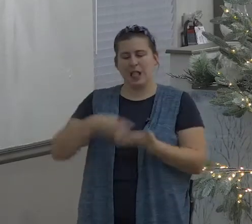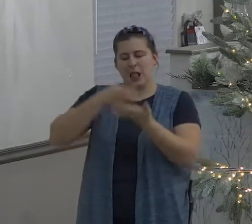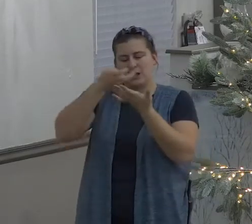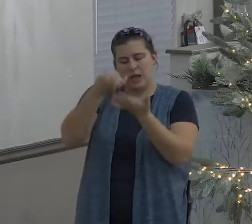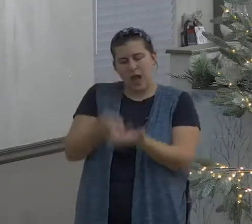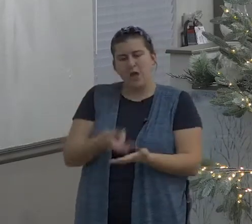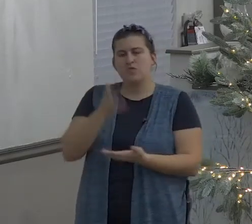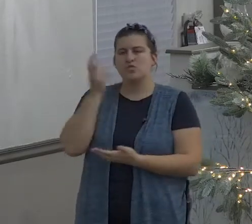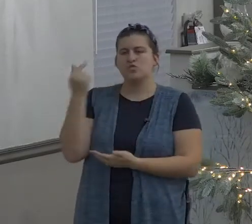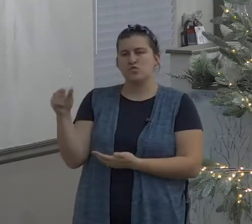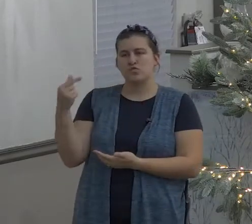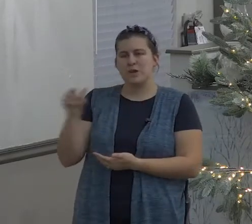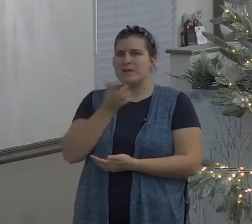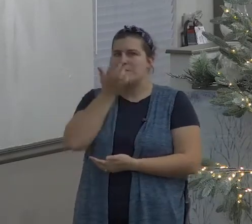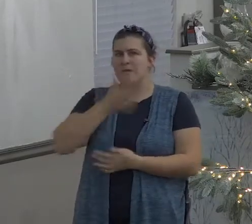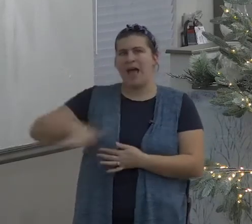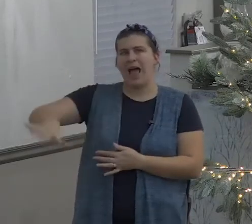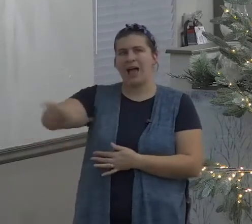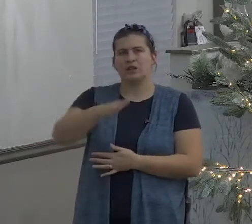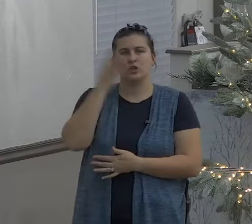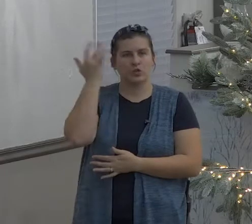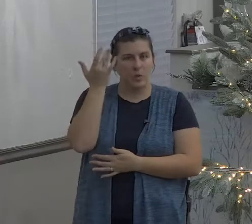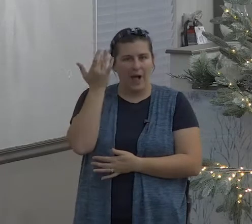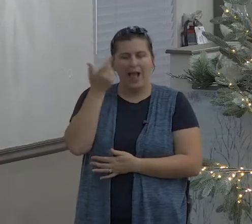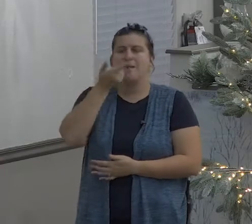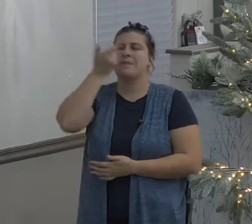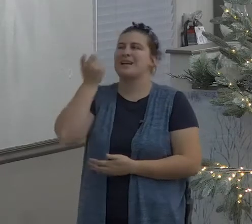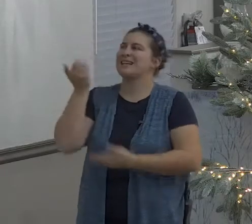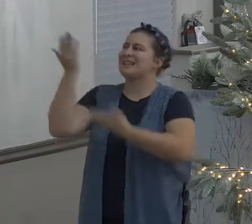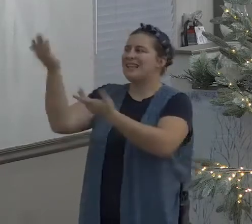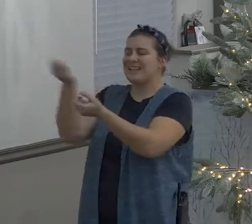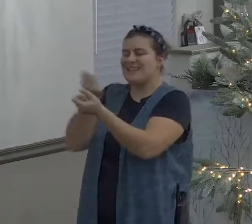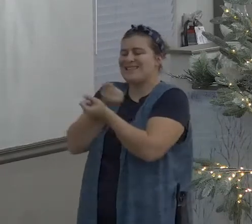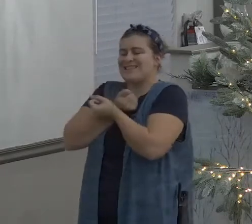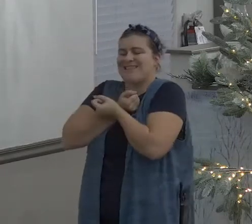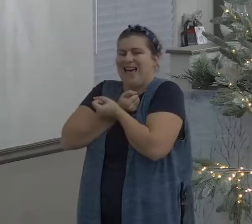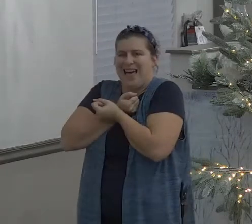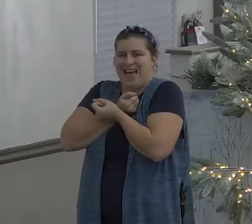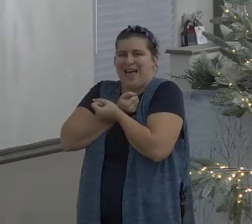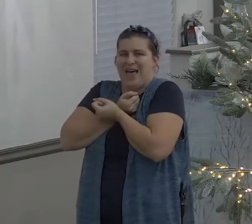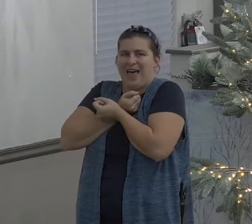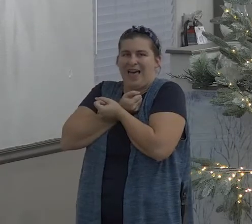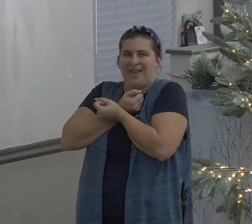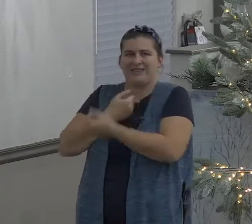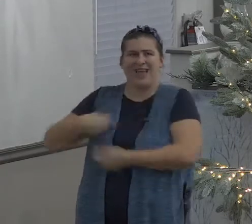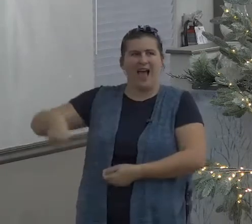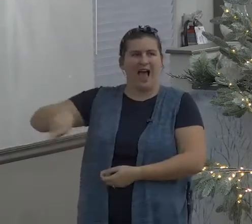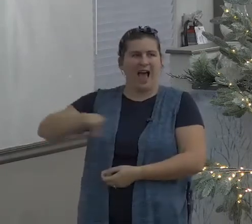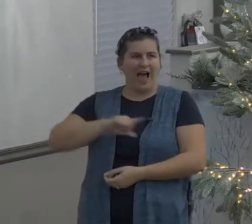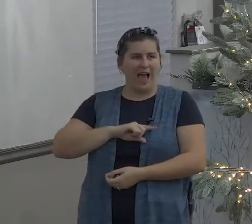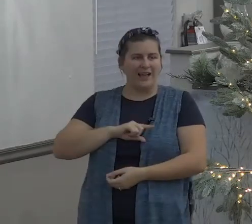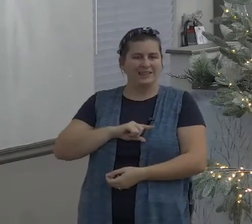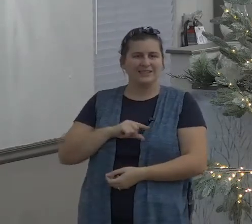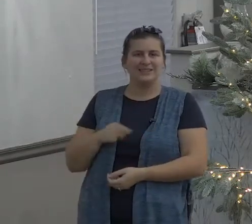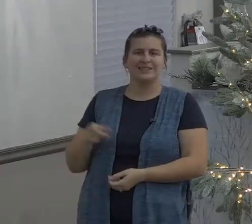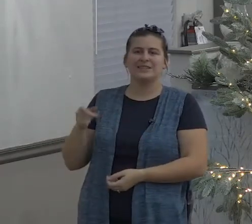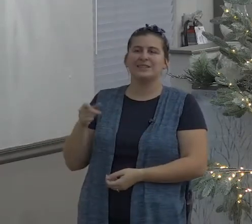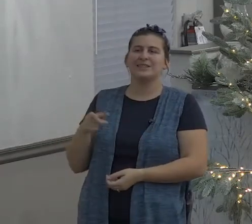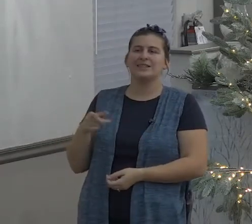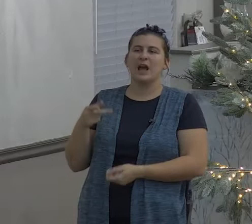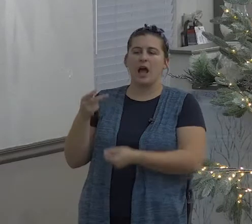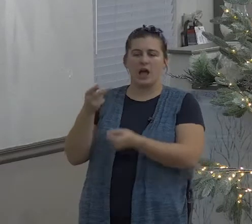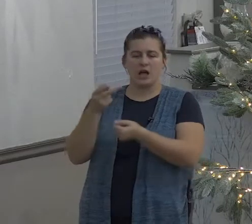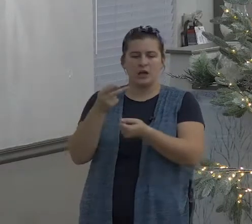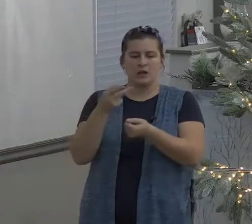27th of December we're tickled to death we're tickled to death he maketh me to lie down in green